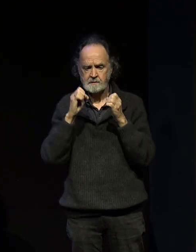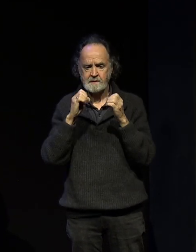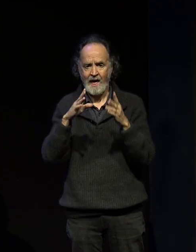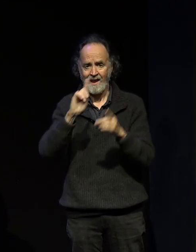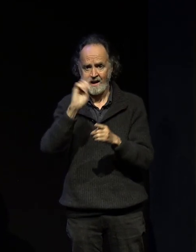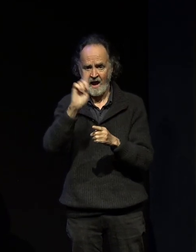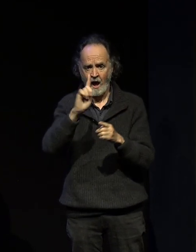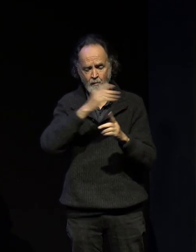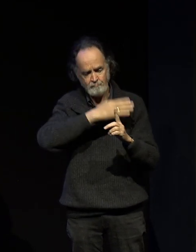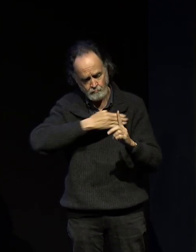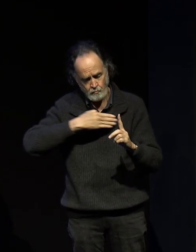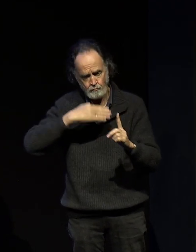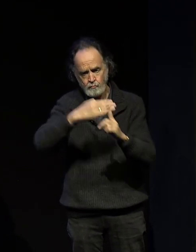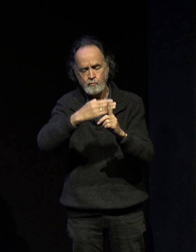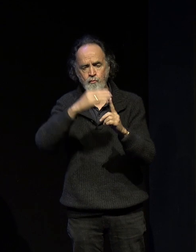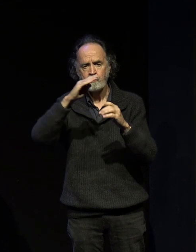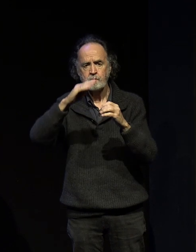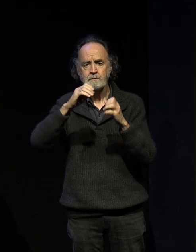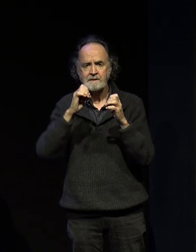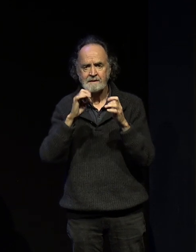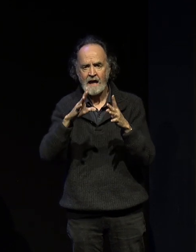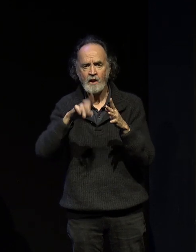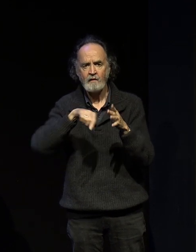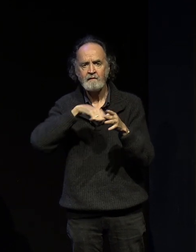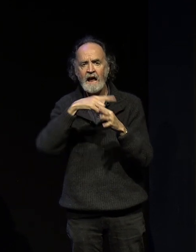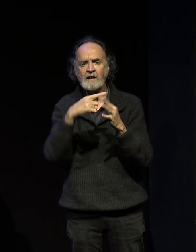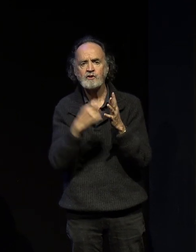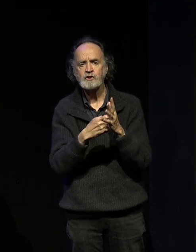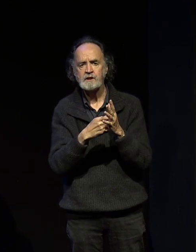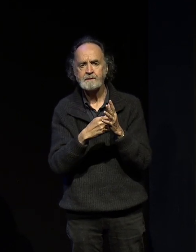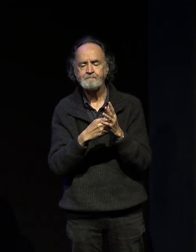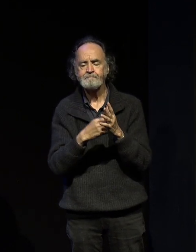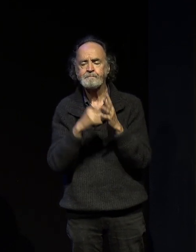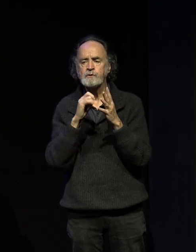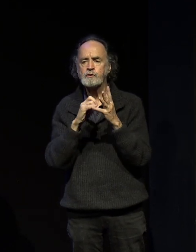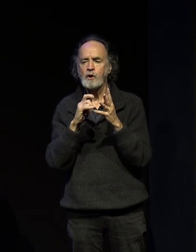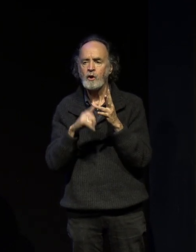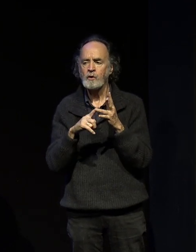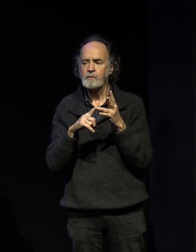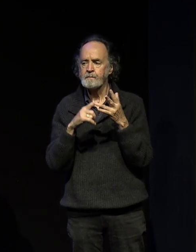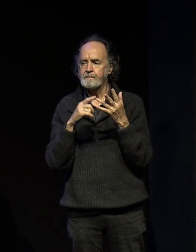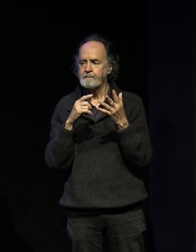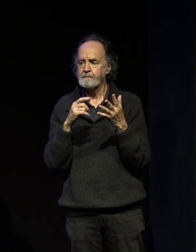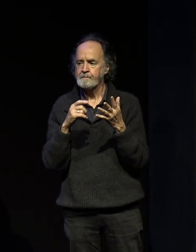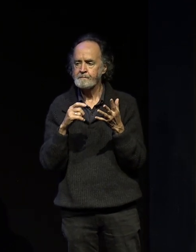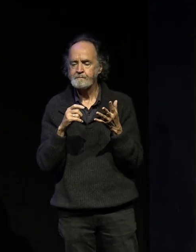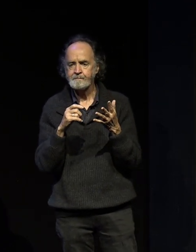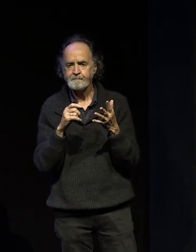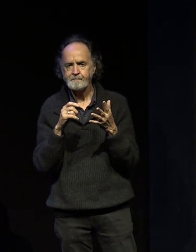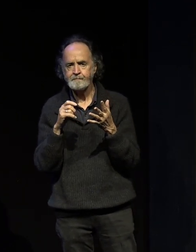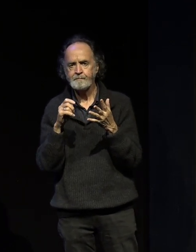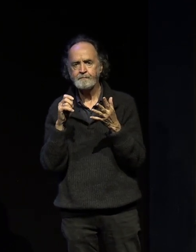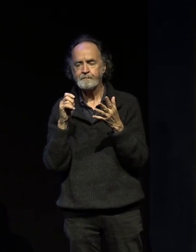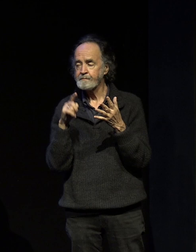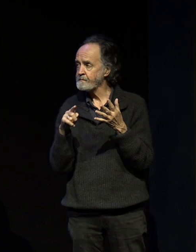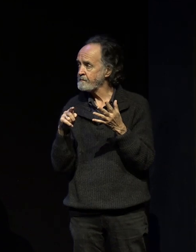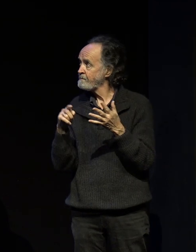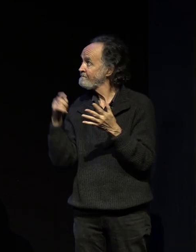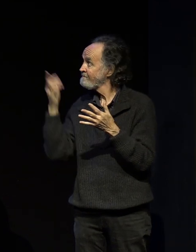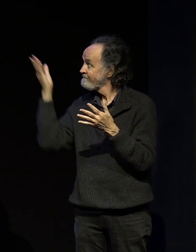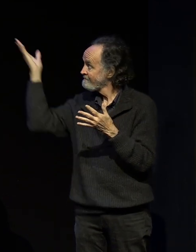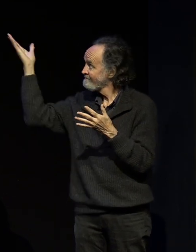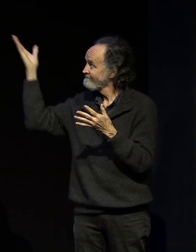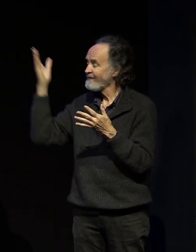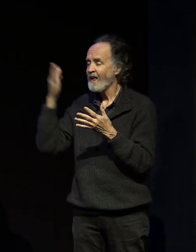to the beginning of next year so lovely little image of our of our college behind